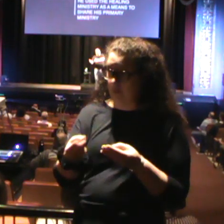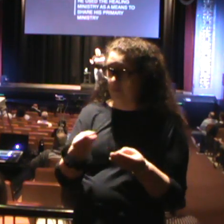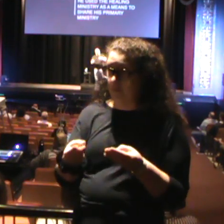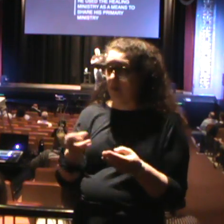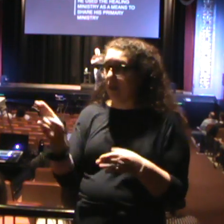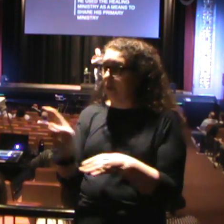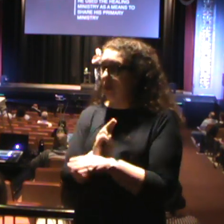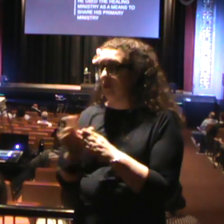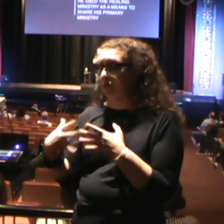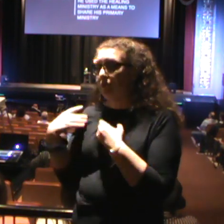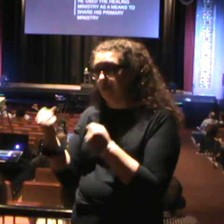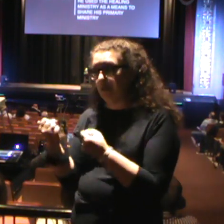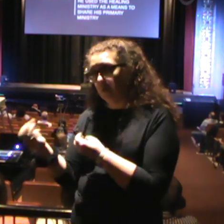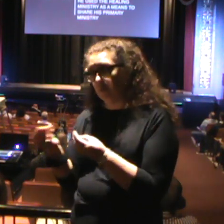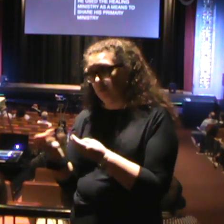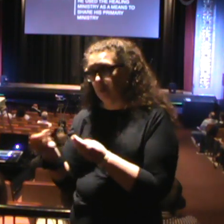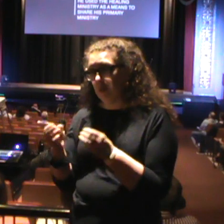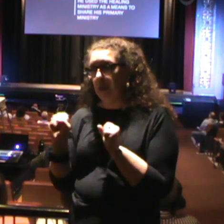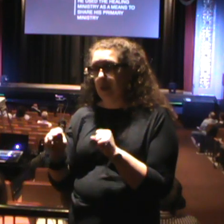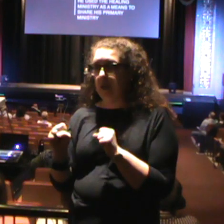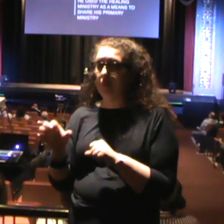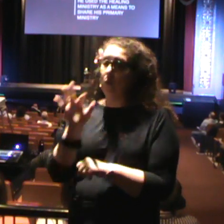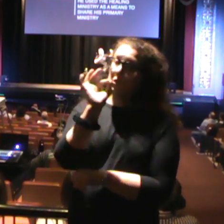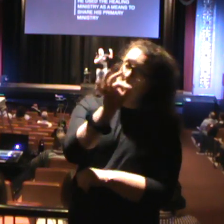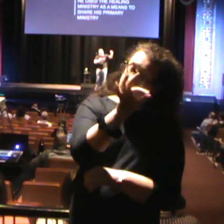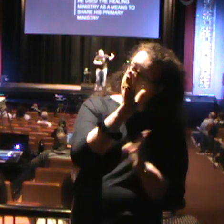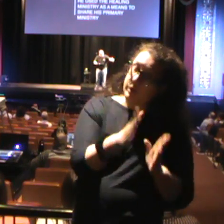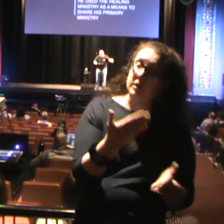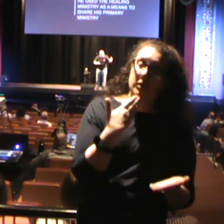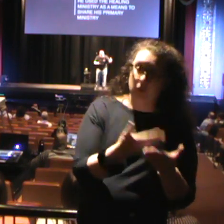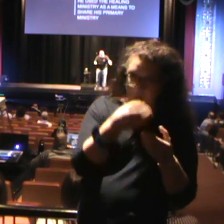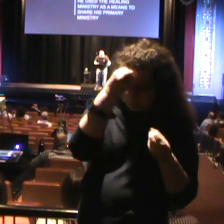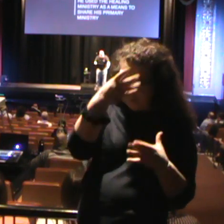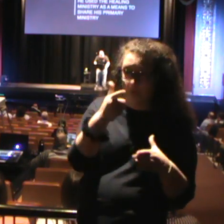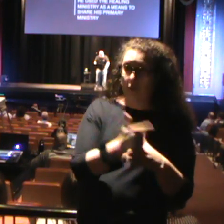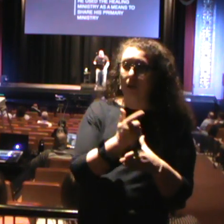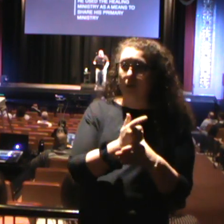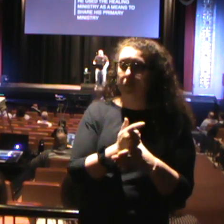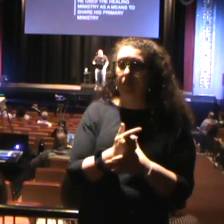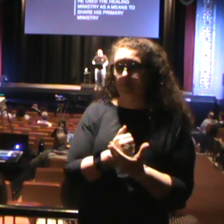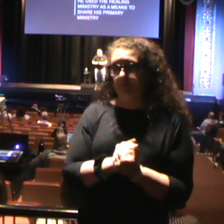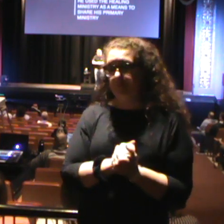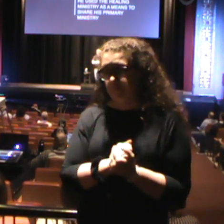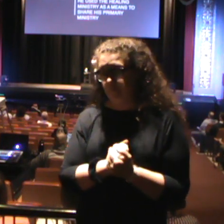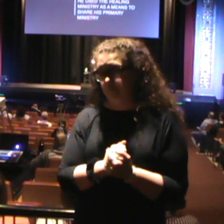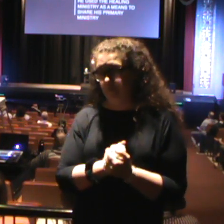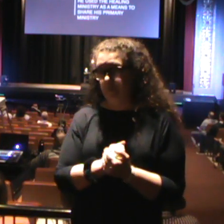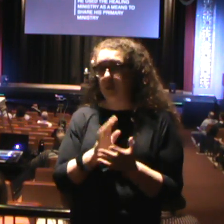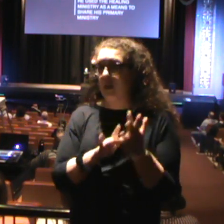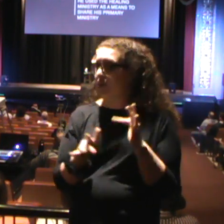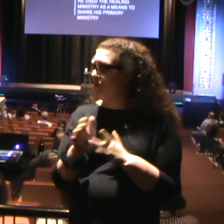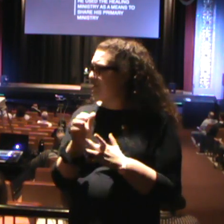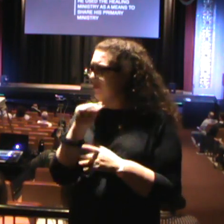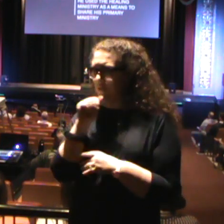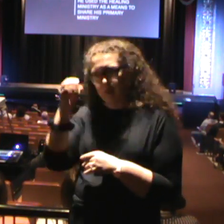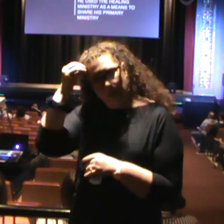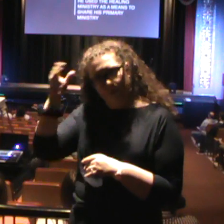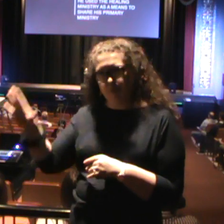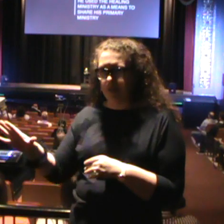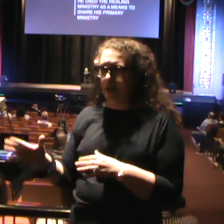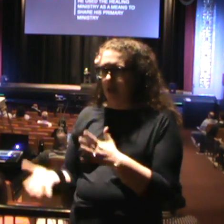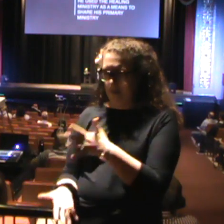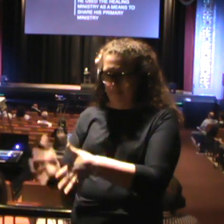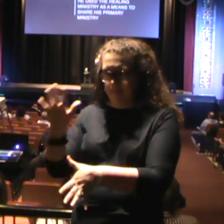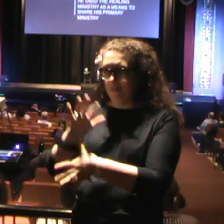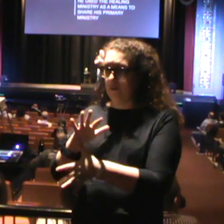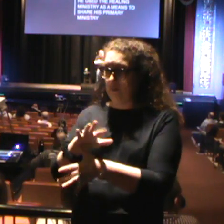ministry to be able to preach the good news of the gospel of Jesus Christ, church. Jesus never forgot his primary